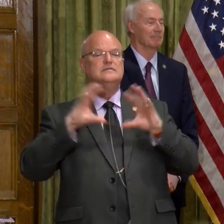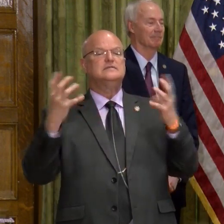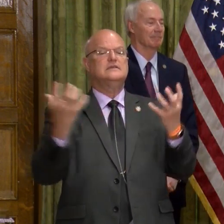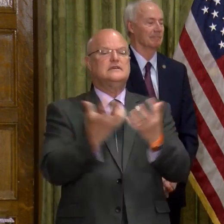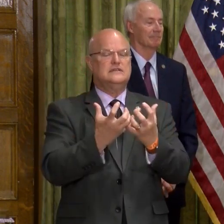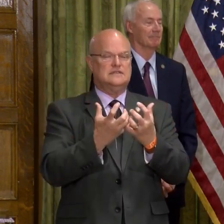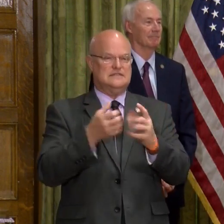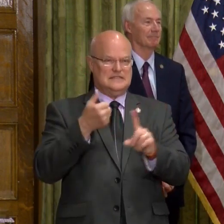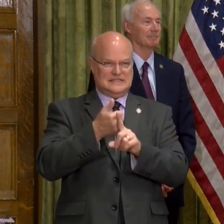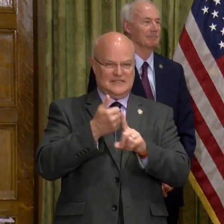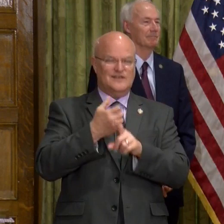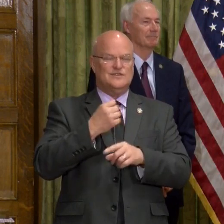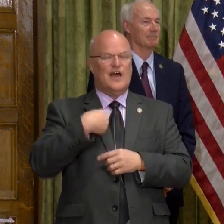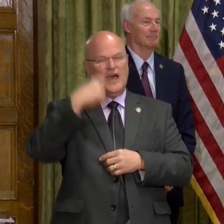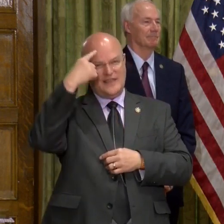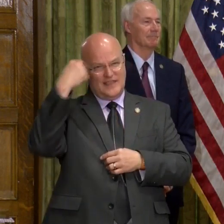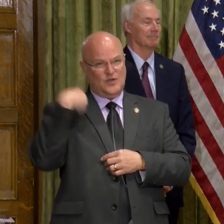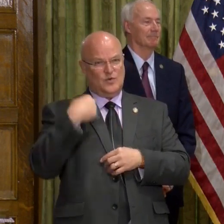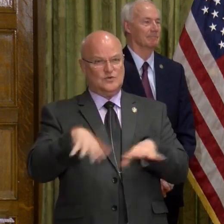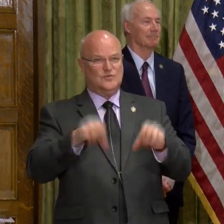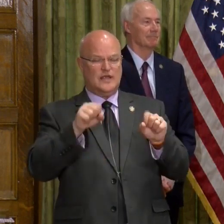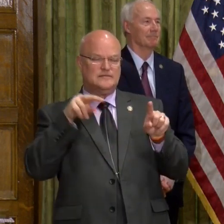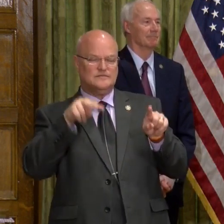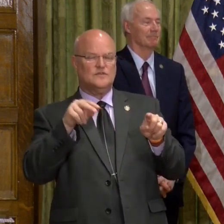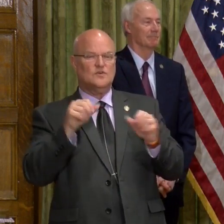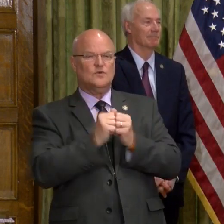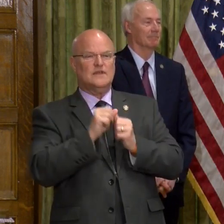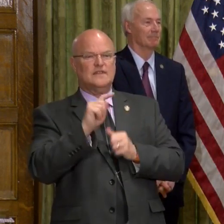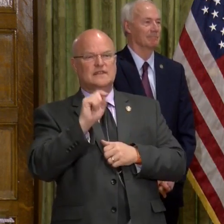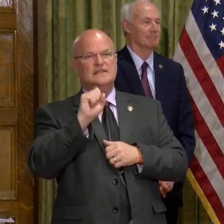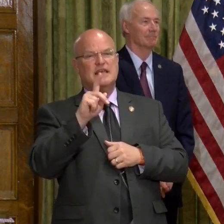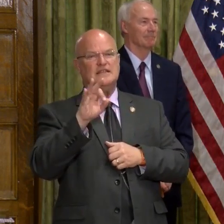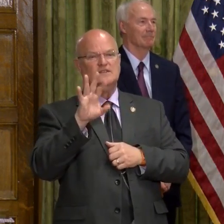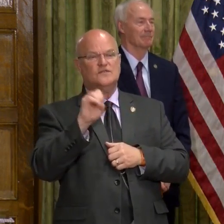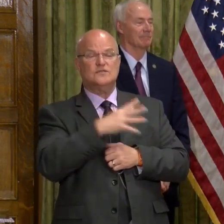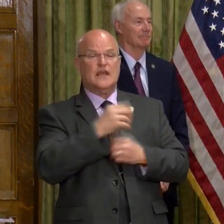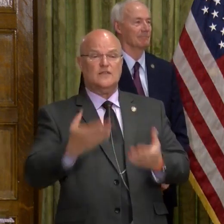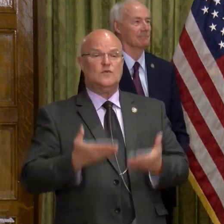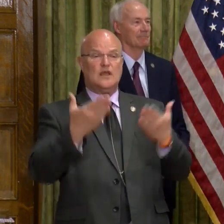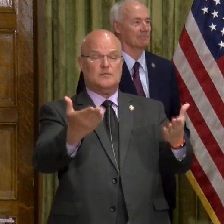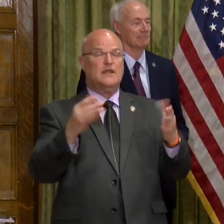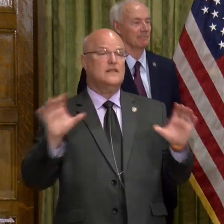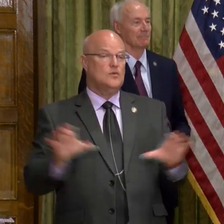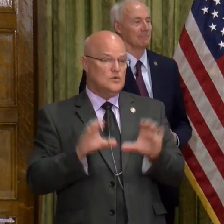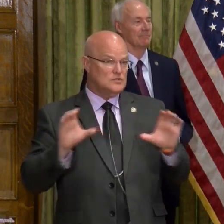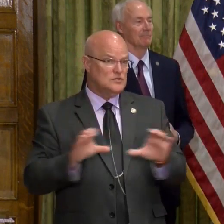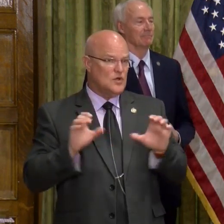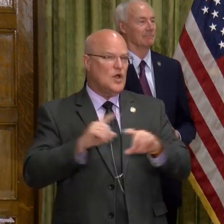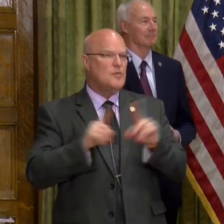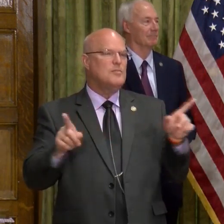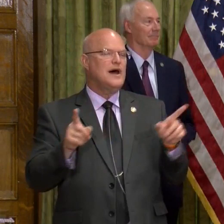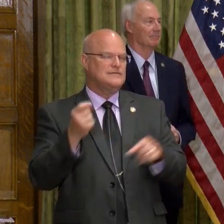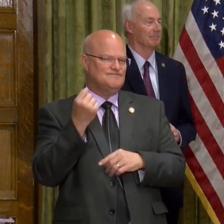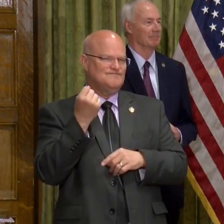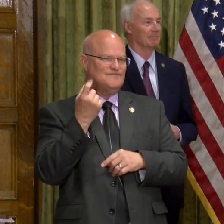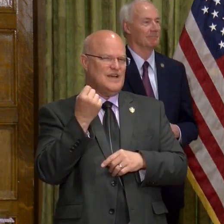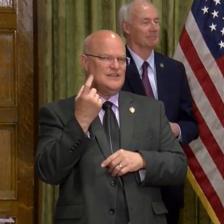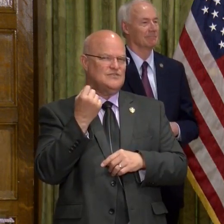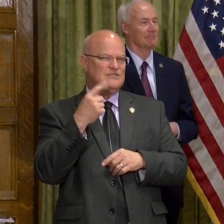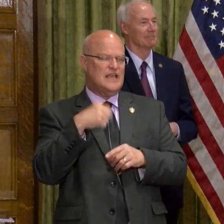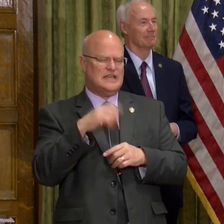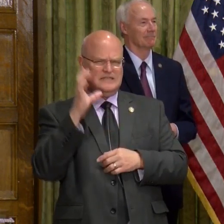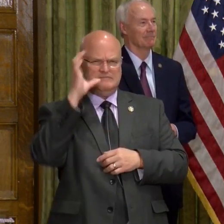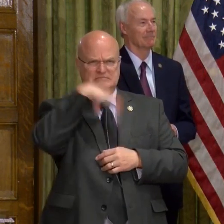And we're really trying to take that point of view with the task force and with the recommendations that we're doing. But you can understand that in such an